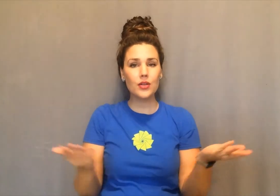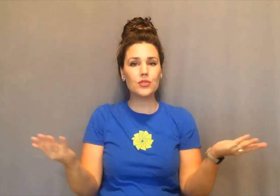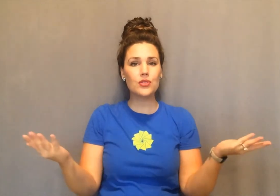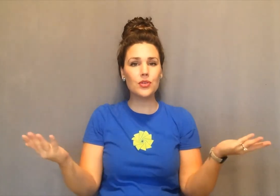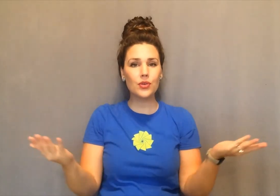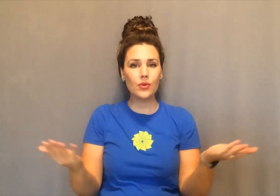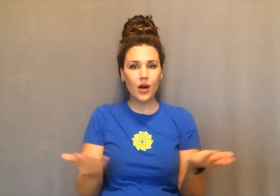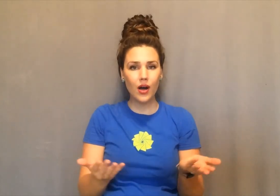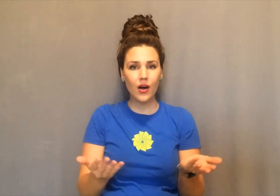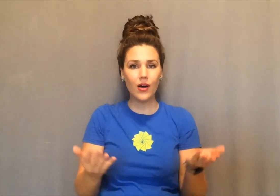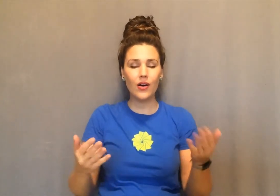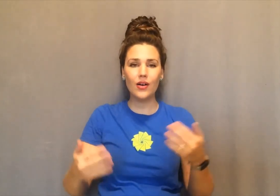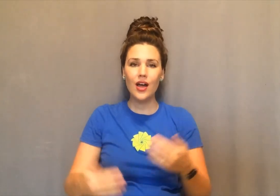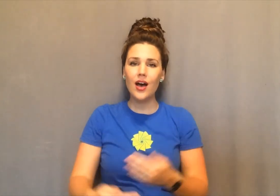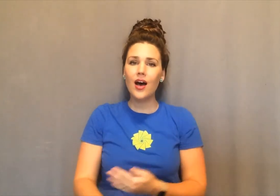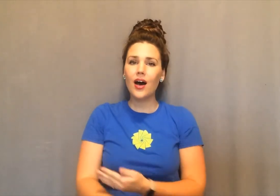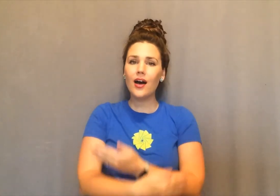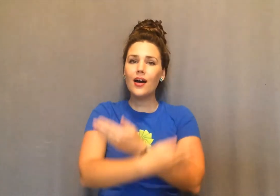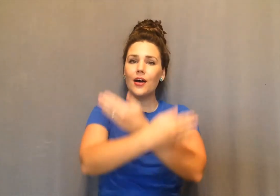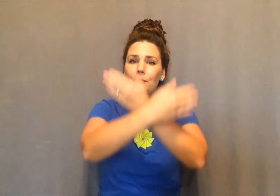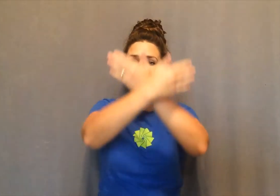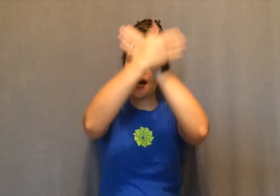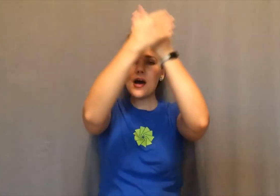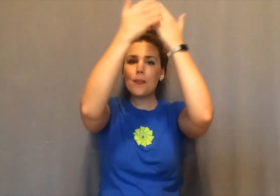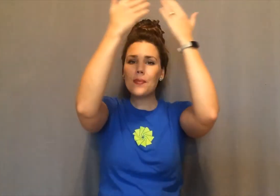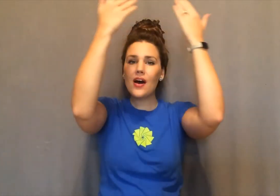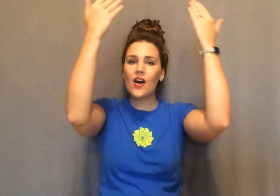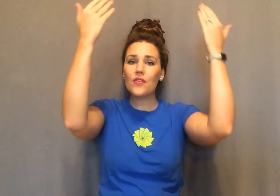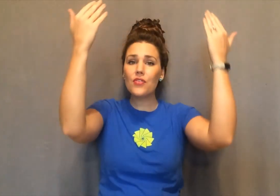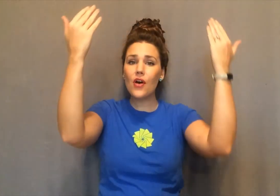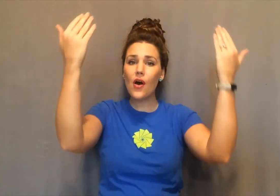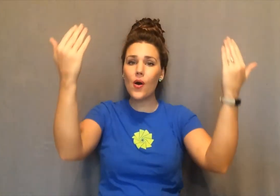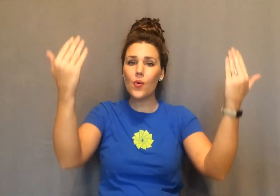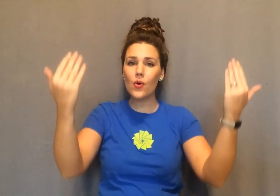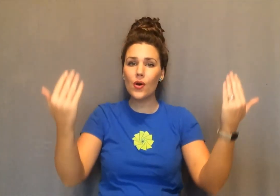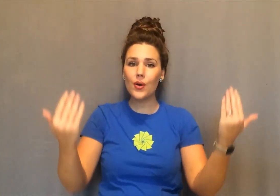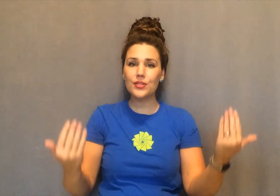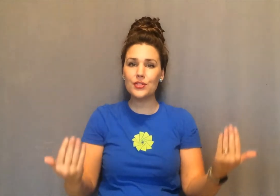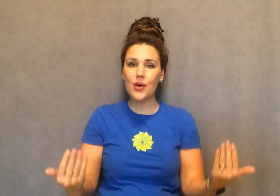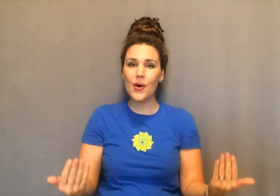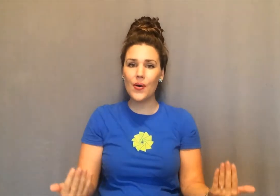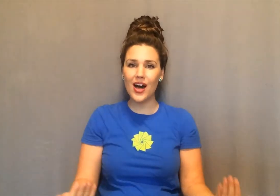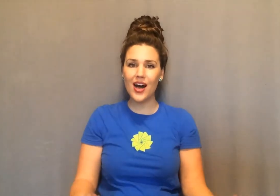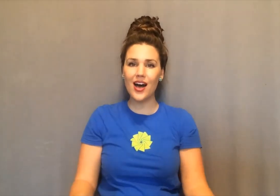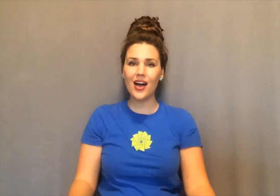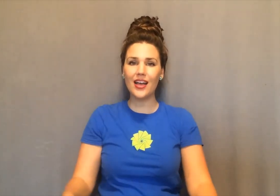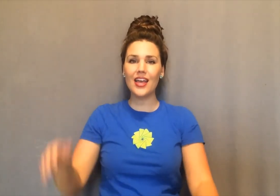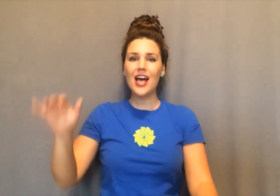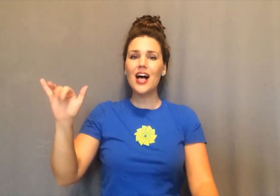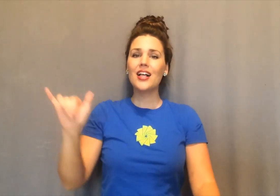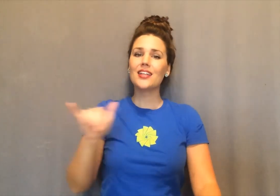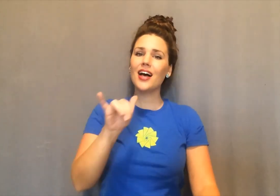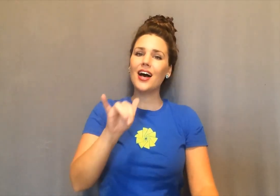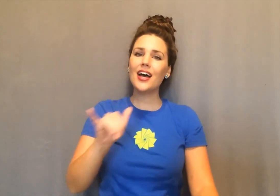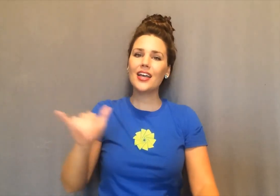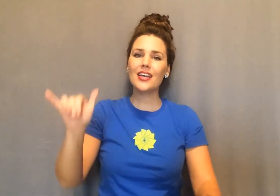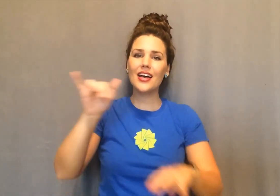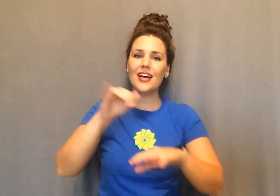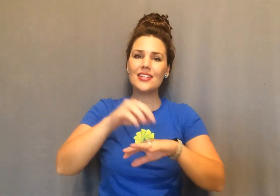you are. Up above the world so high. Like a